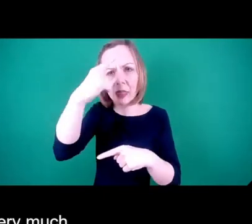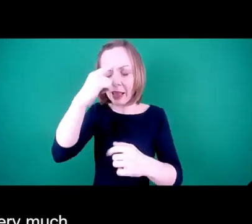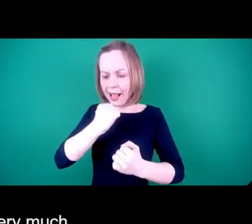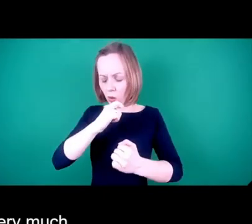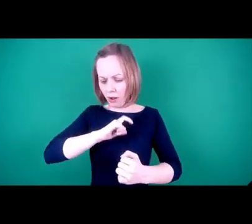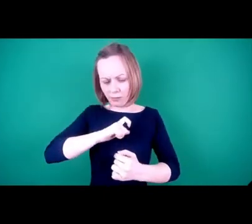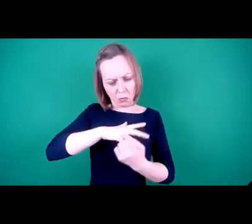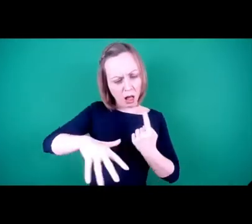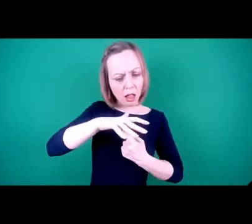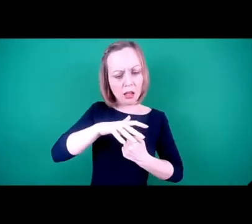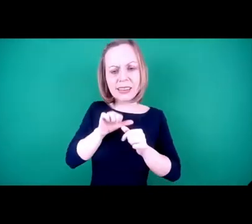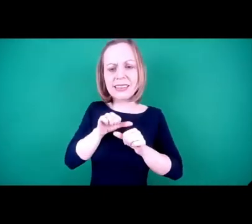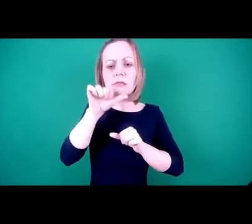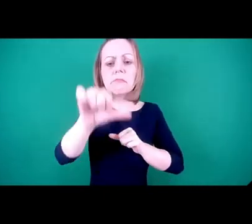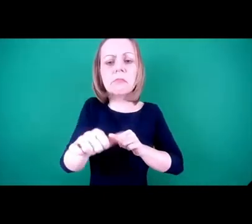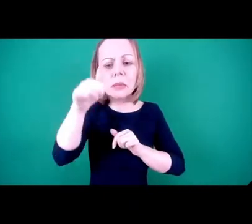Fidel, over to you.